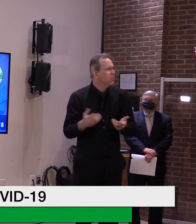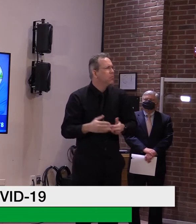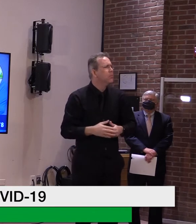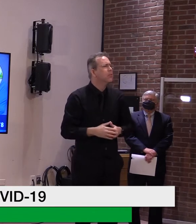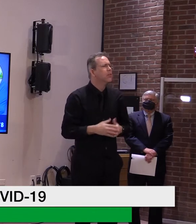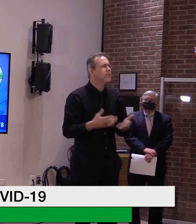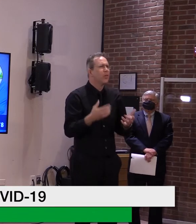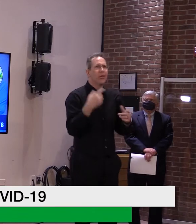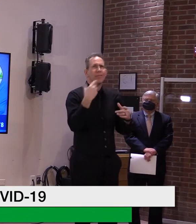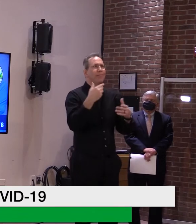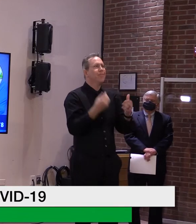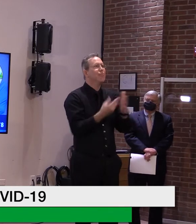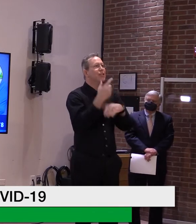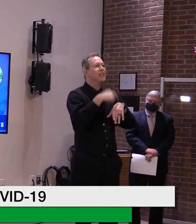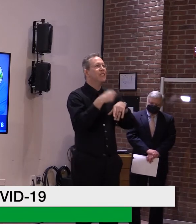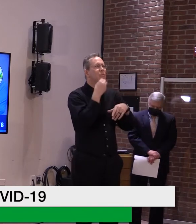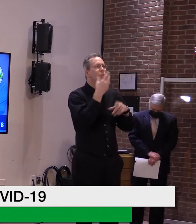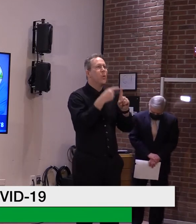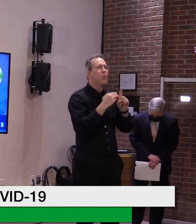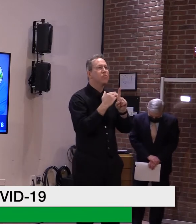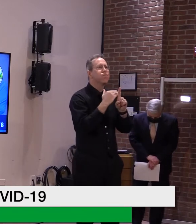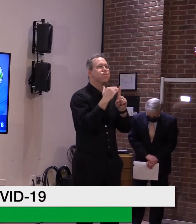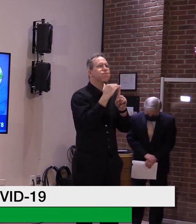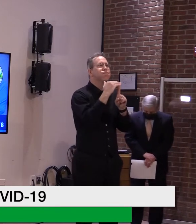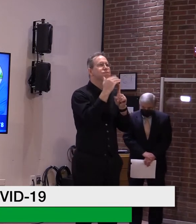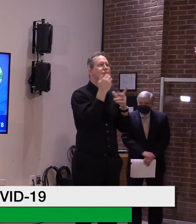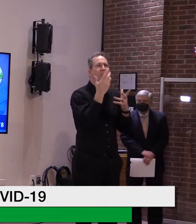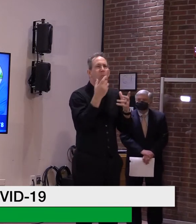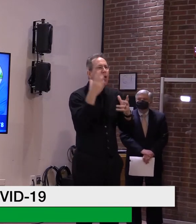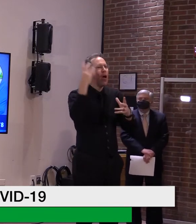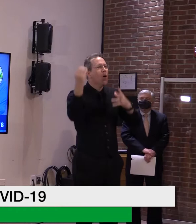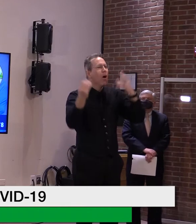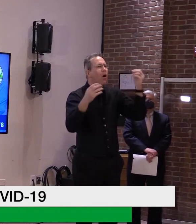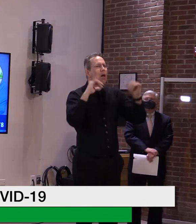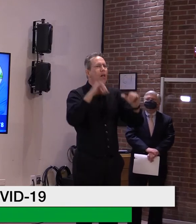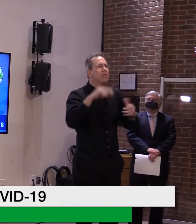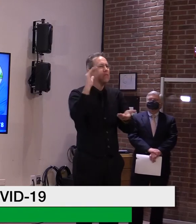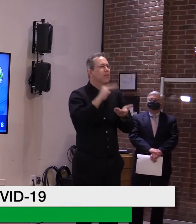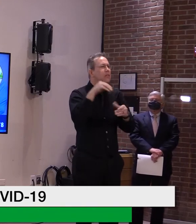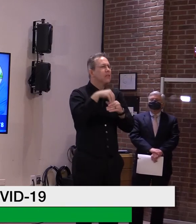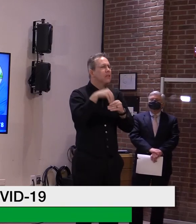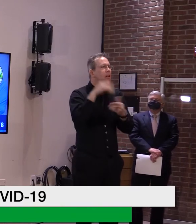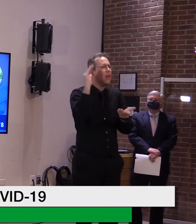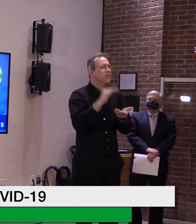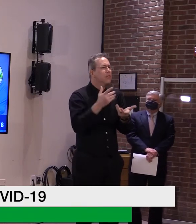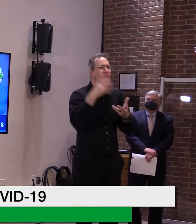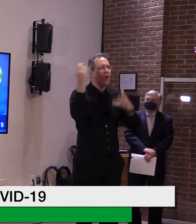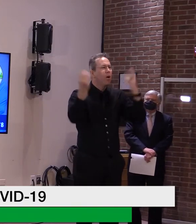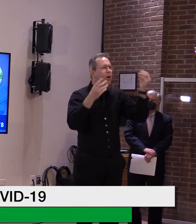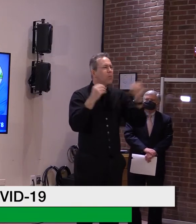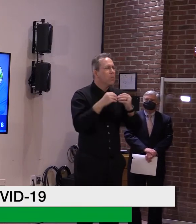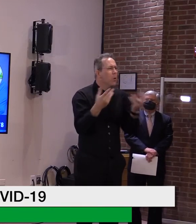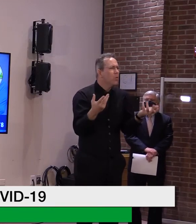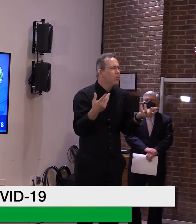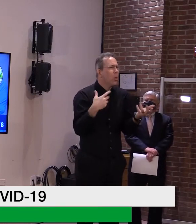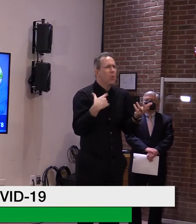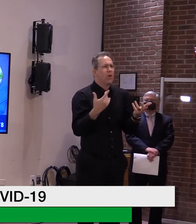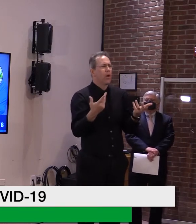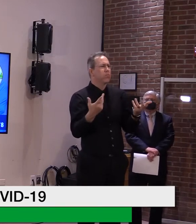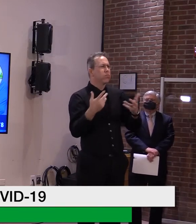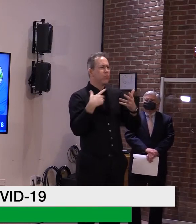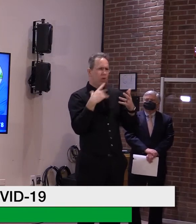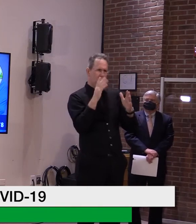be getting outside more. And I think that this is an opportunity to continue to do what we think is enough in terms of